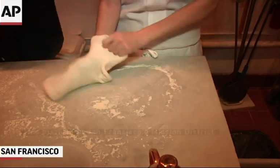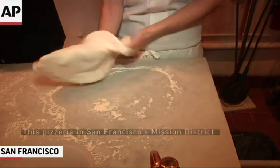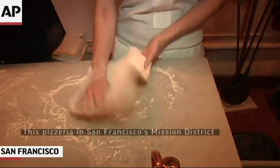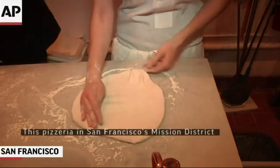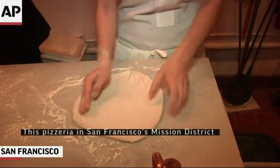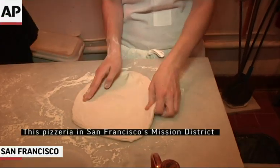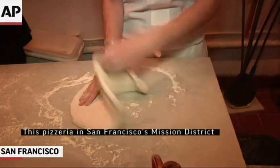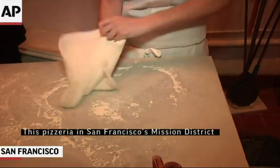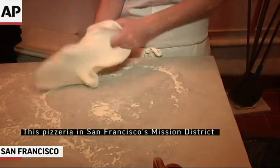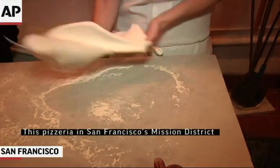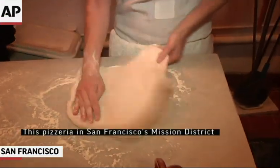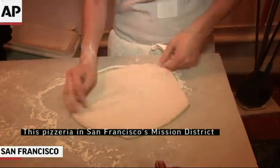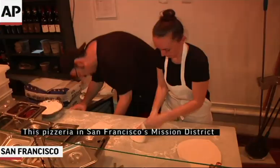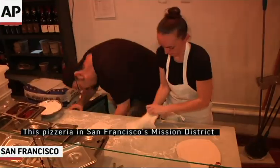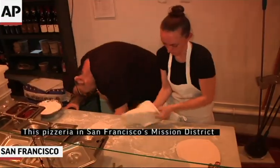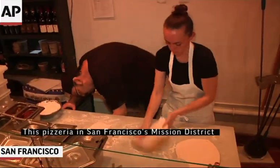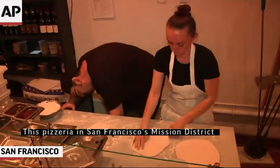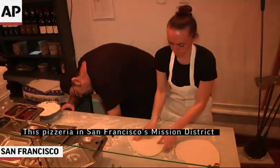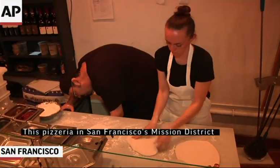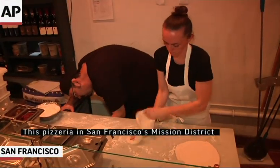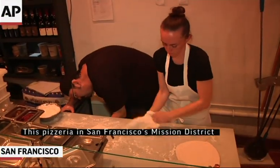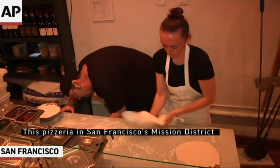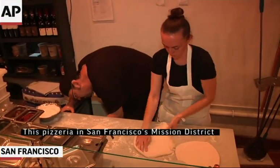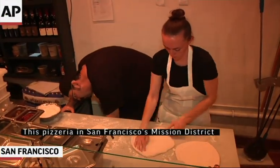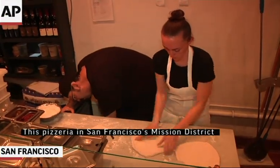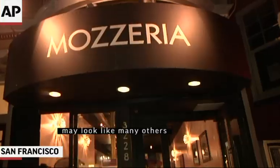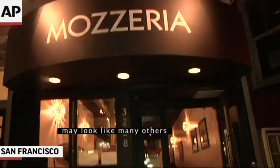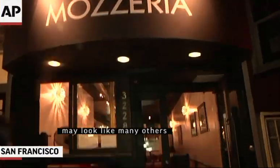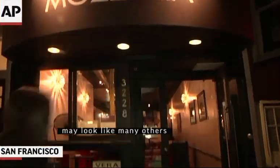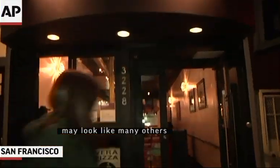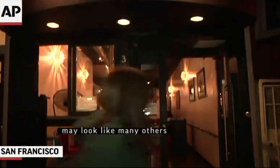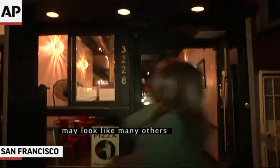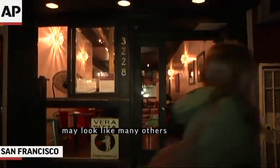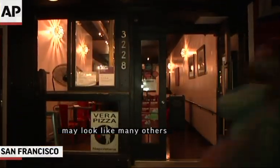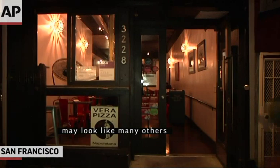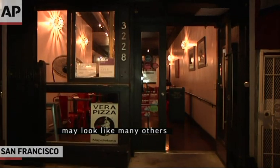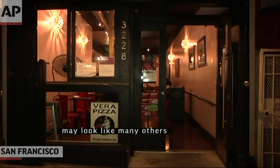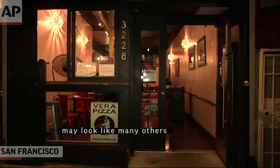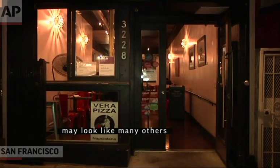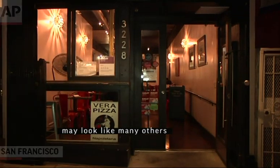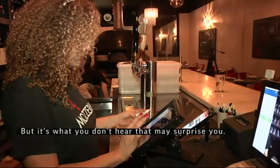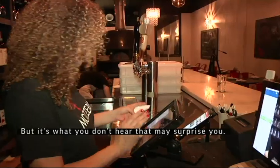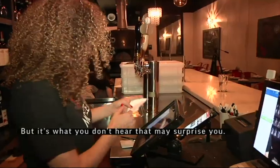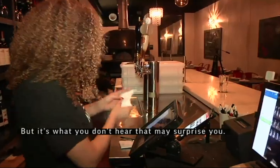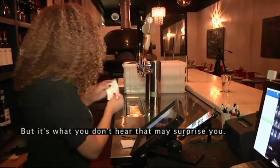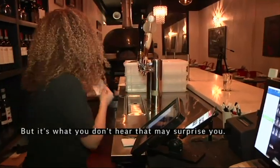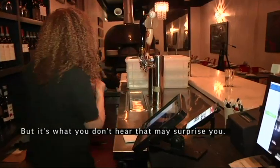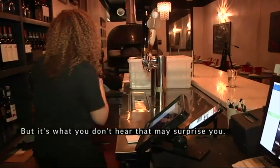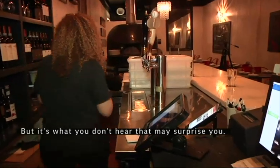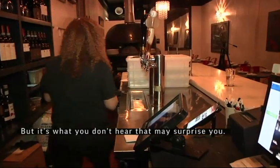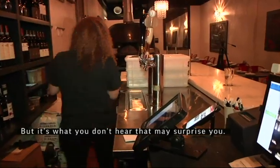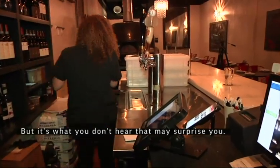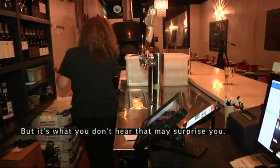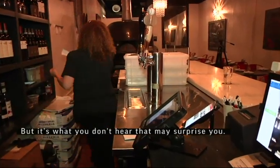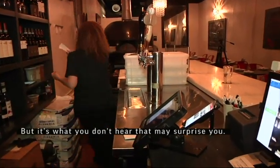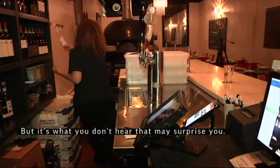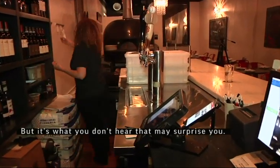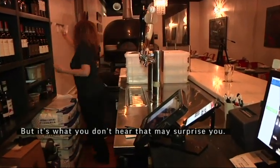This pizzeria in San Francisco's Mission District may look like many others, but it's what you don't hear that may